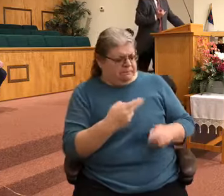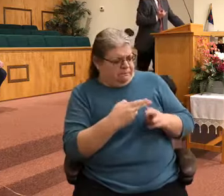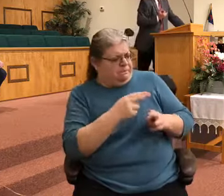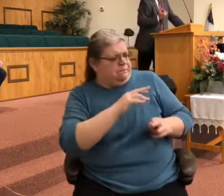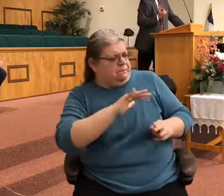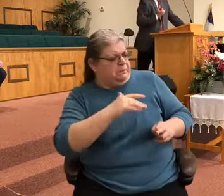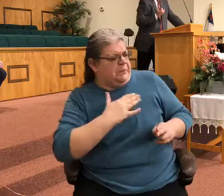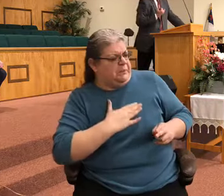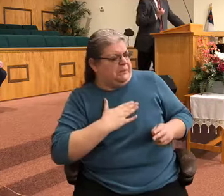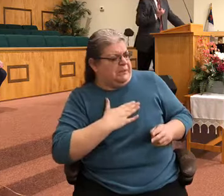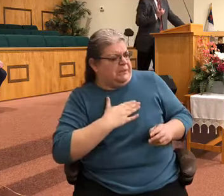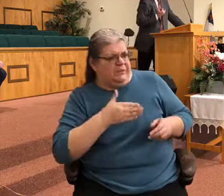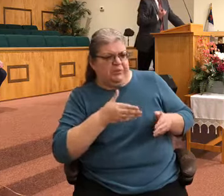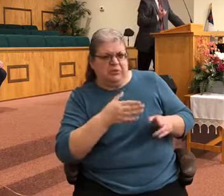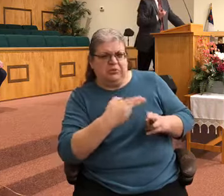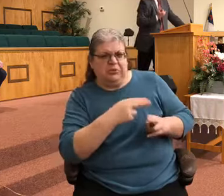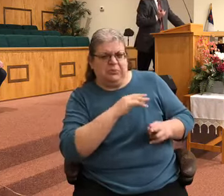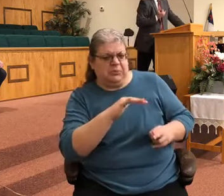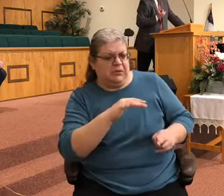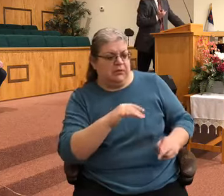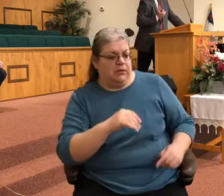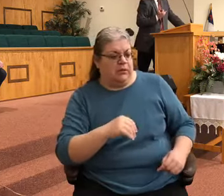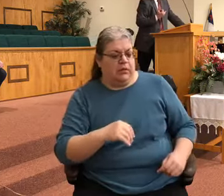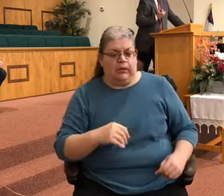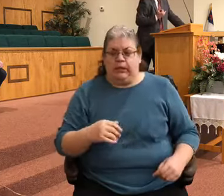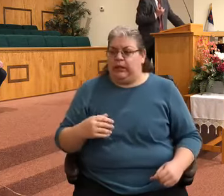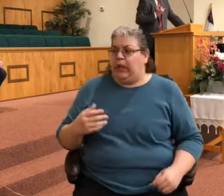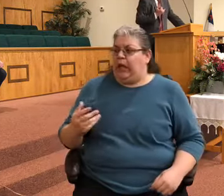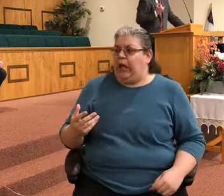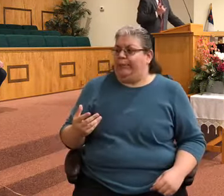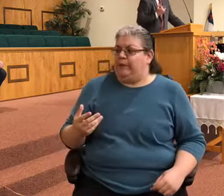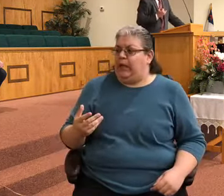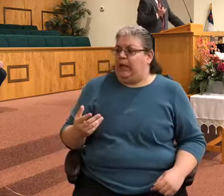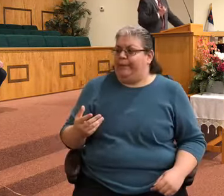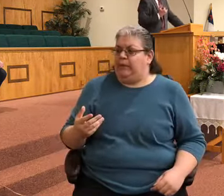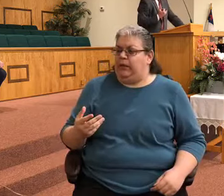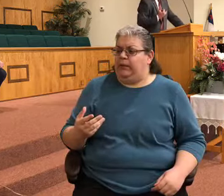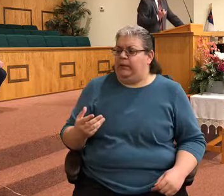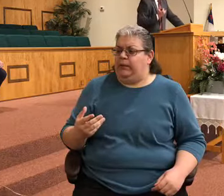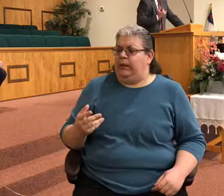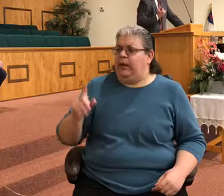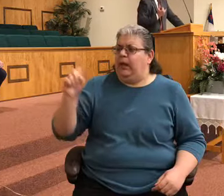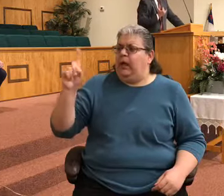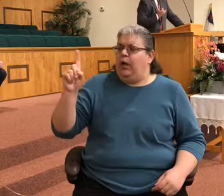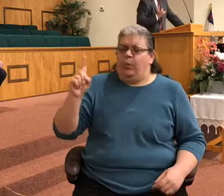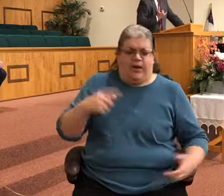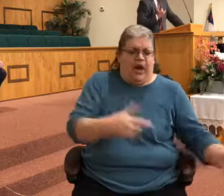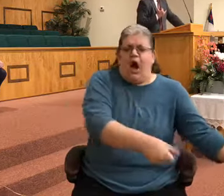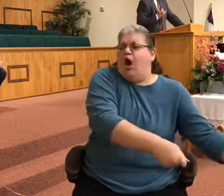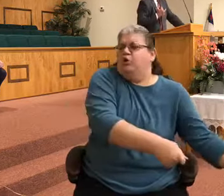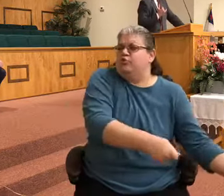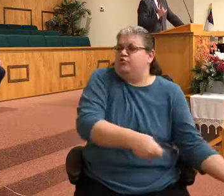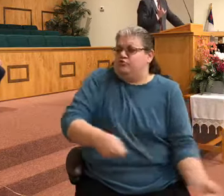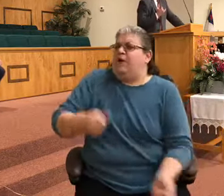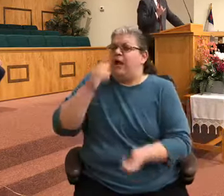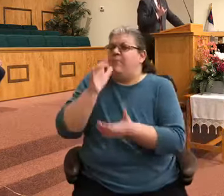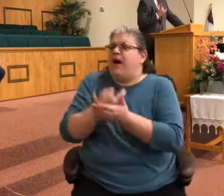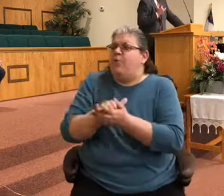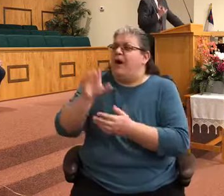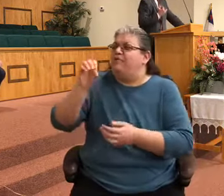how about I drag around down to Oak Street? O-A